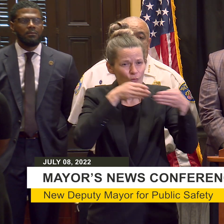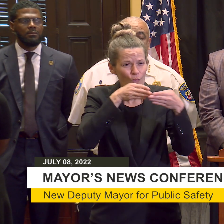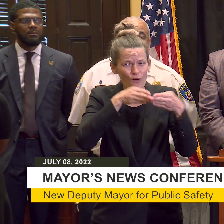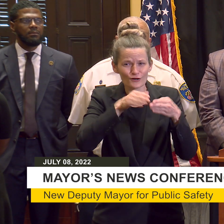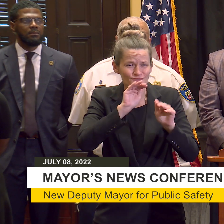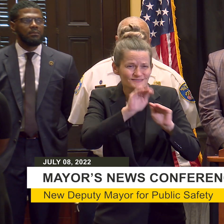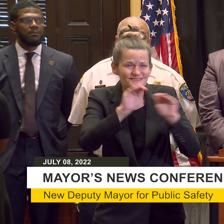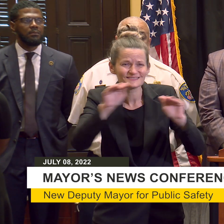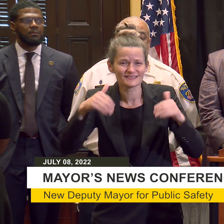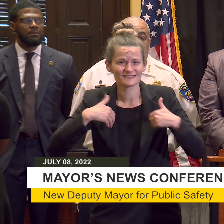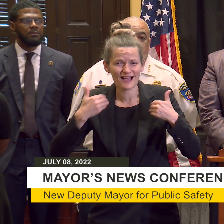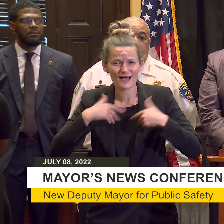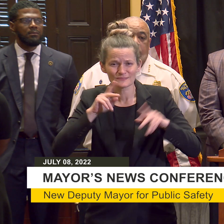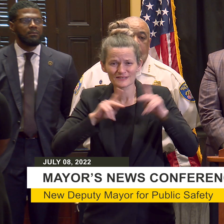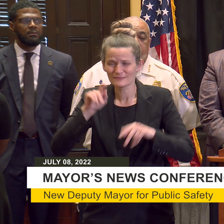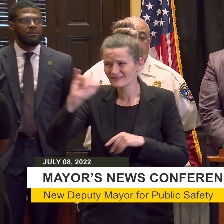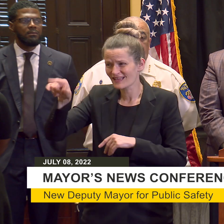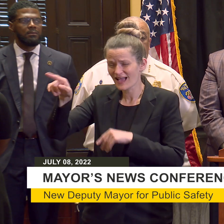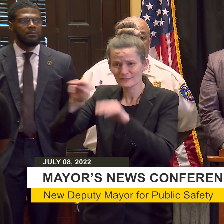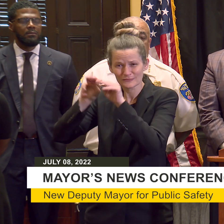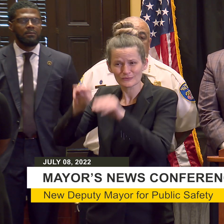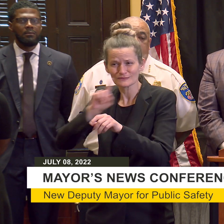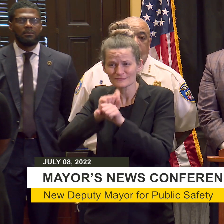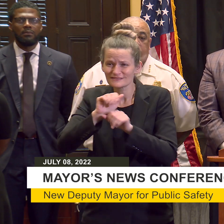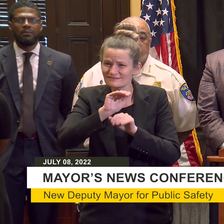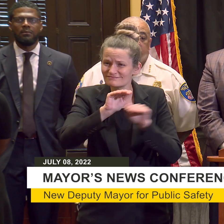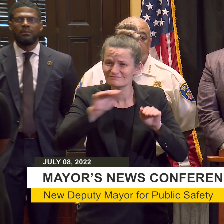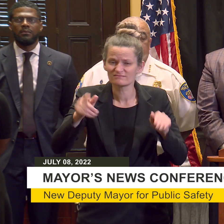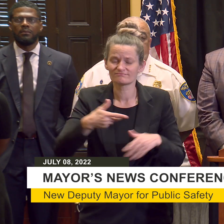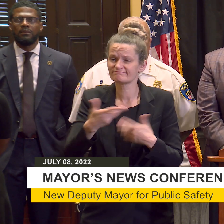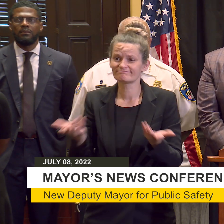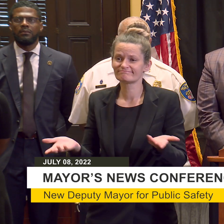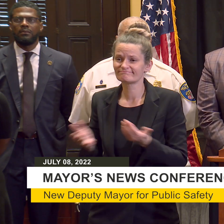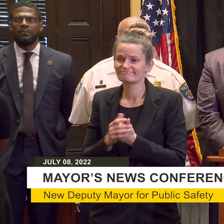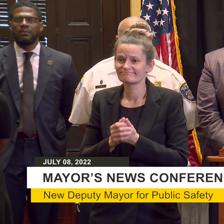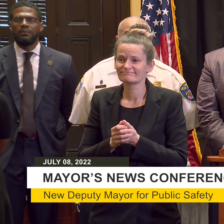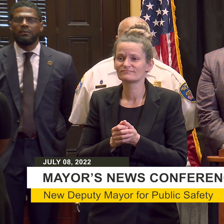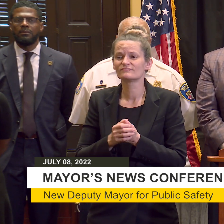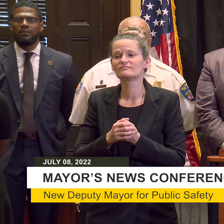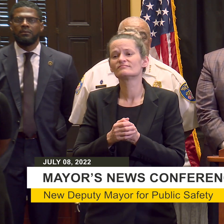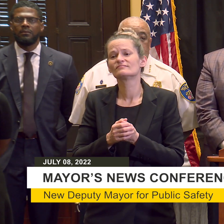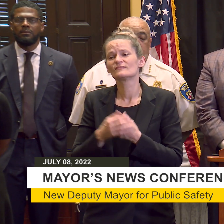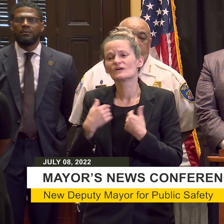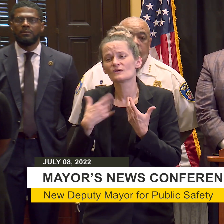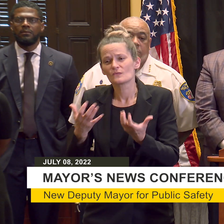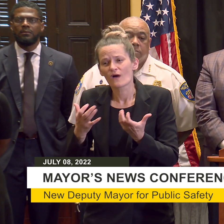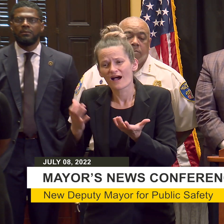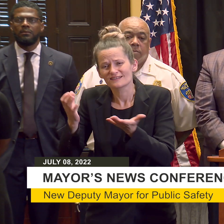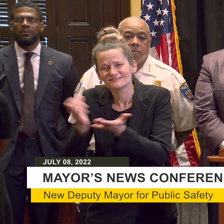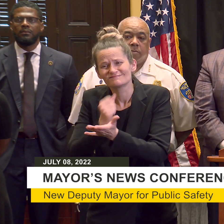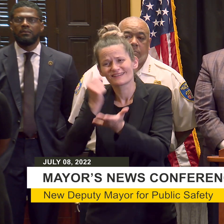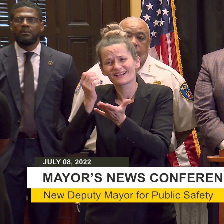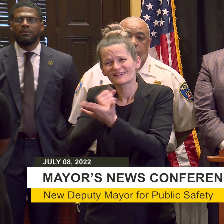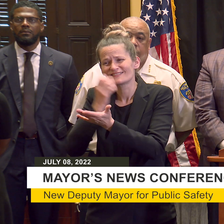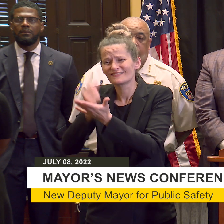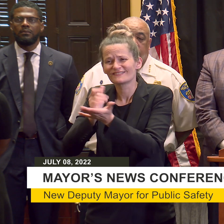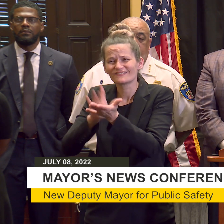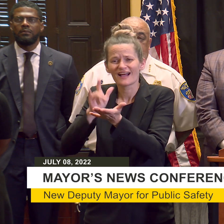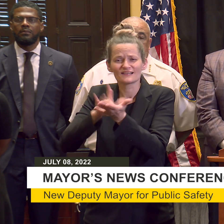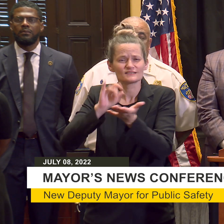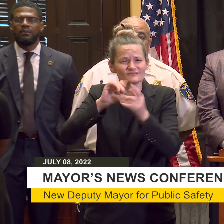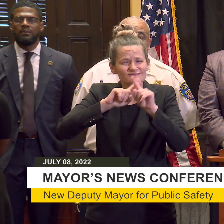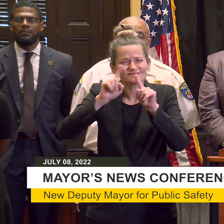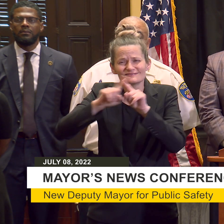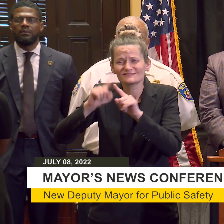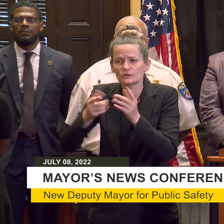you're out there, but we don't want you to be. I don't want you to be. I want you to take advantage of every resource that we are offering